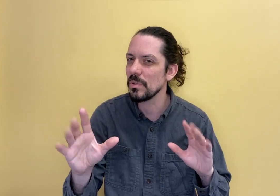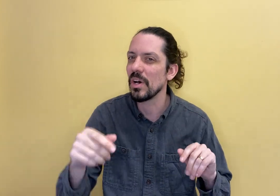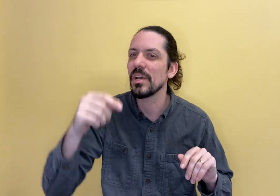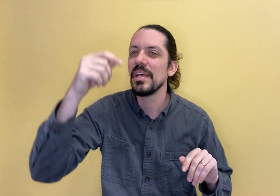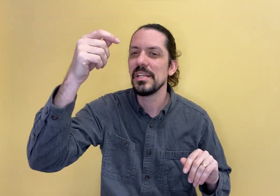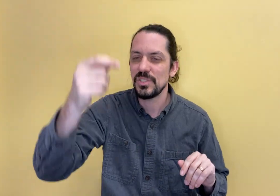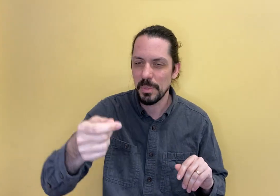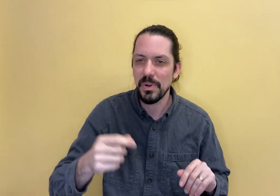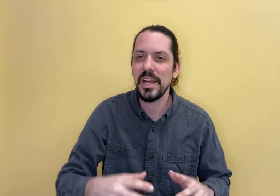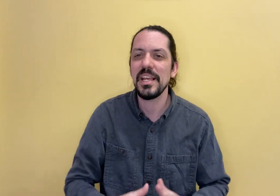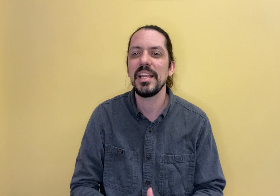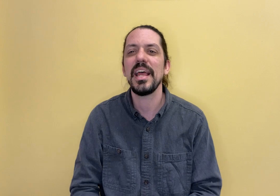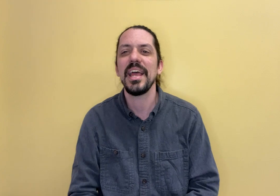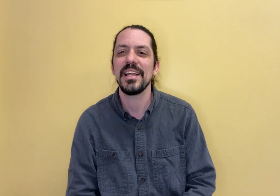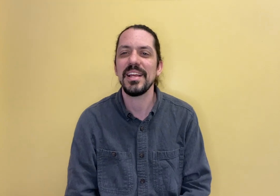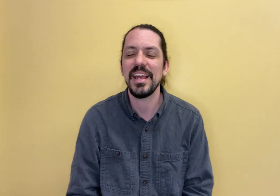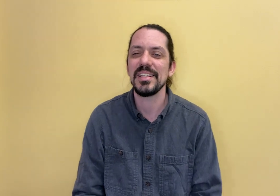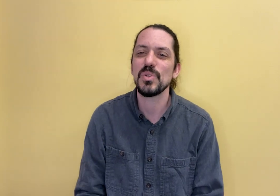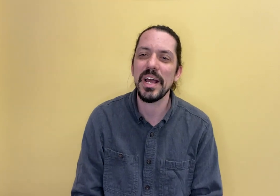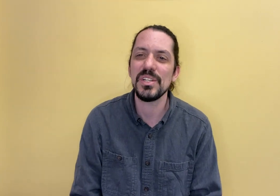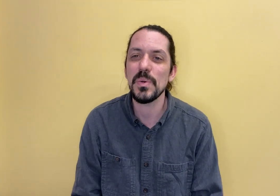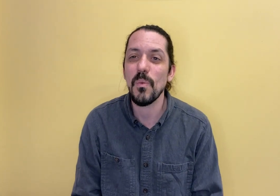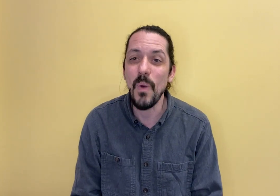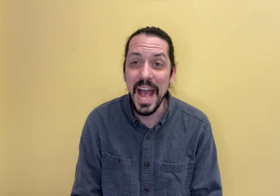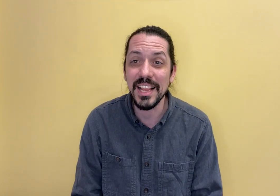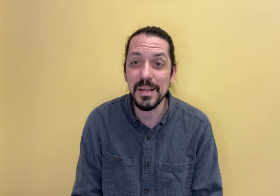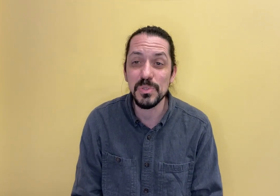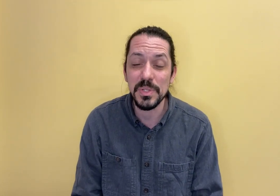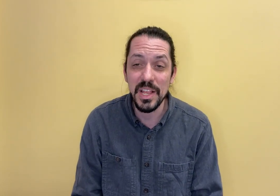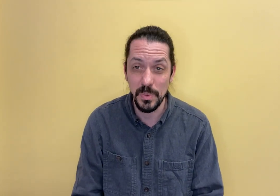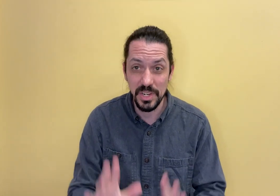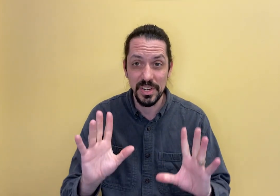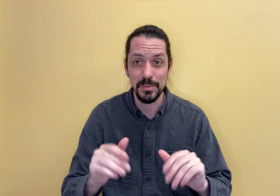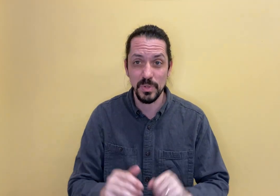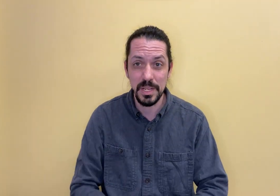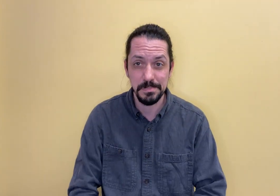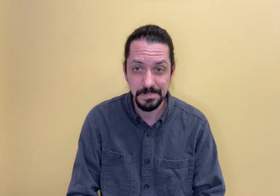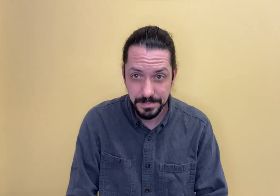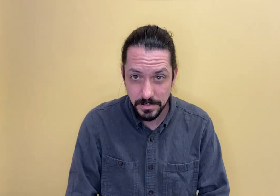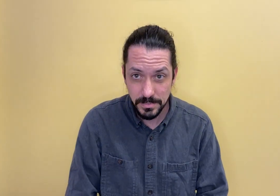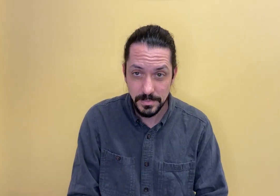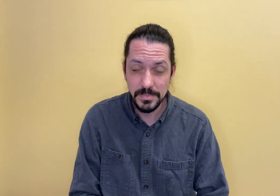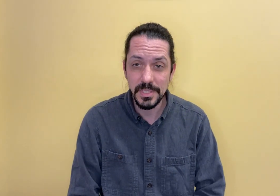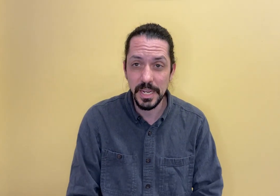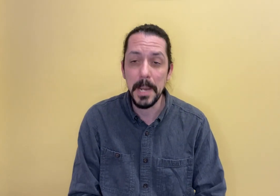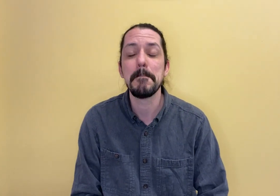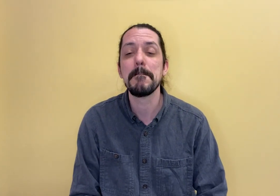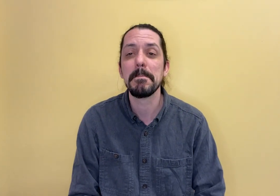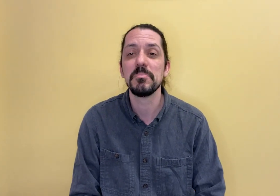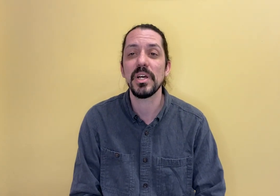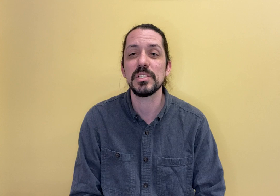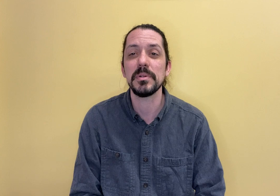long. Jump right in and try to do it while I'm doing the other one. Here it comes. Ready? Ready? Again. Try this one.